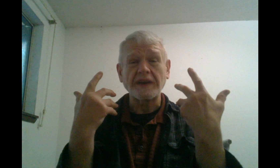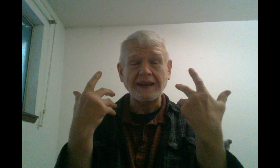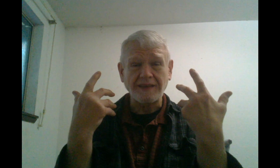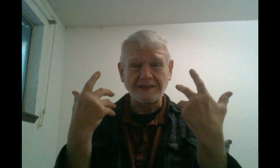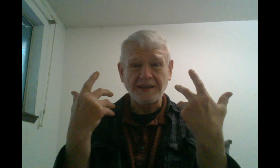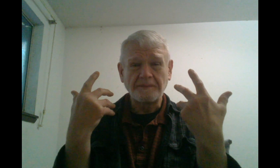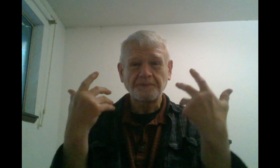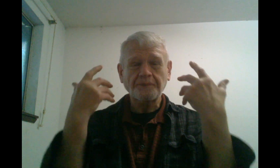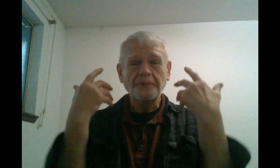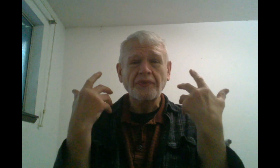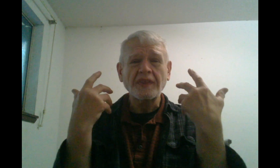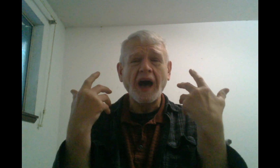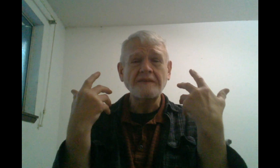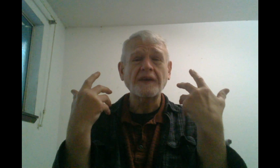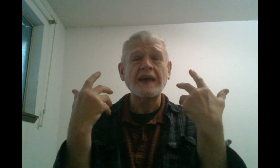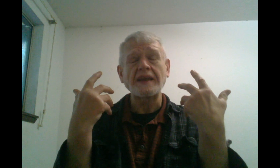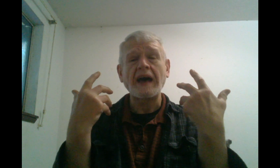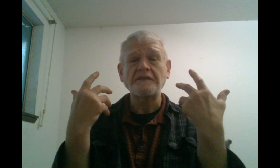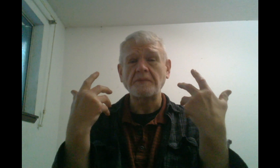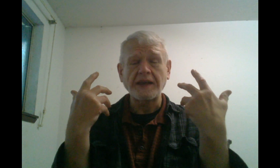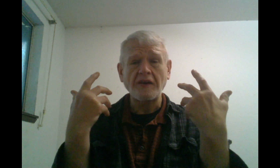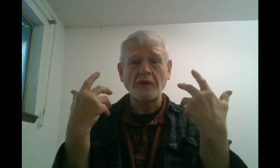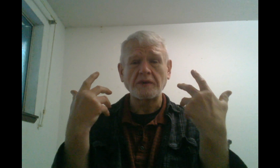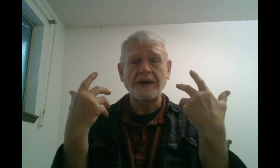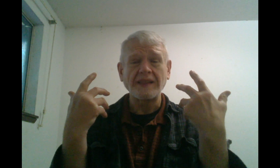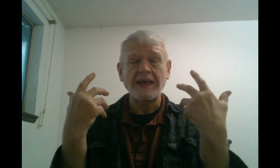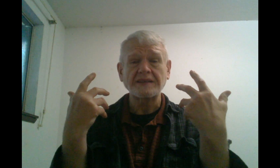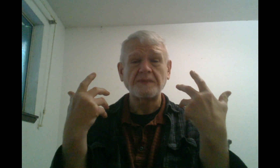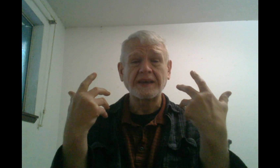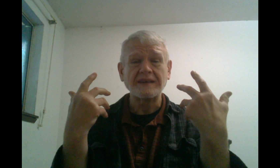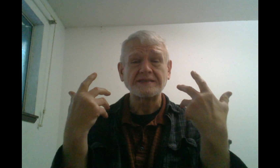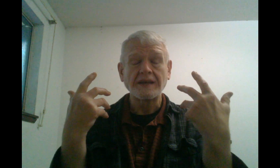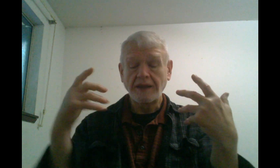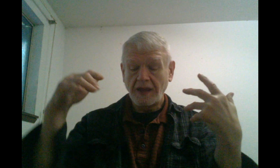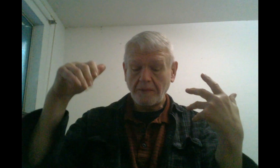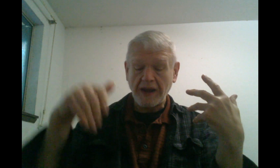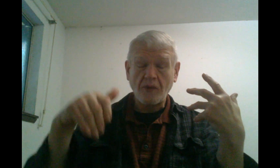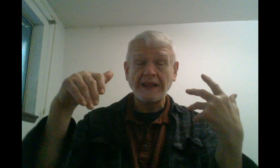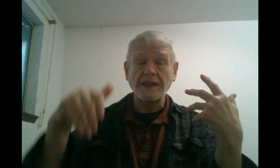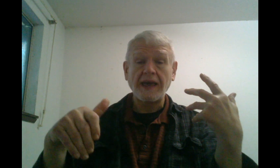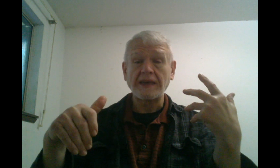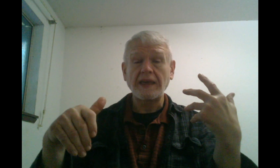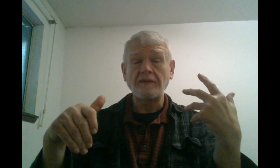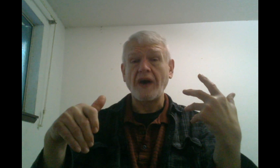forgetting things. I forget. I have to be careful with my legs because my right leg, if